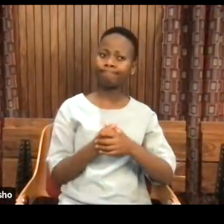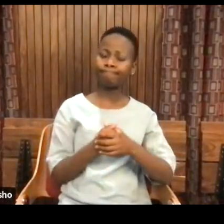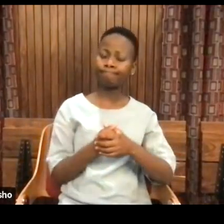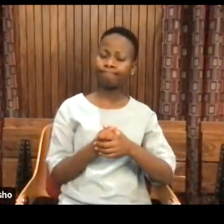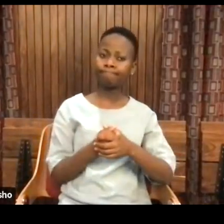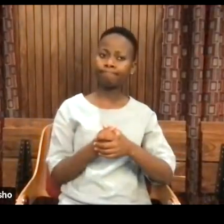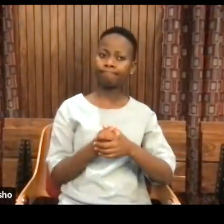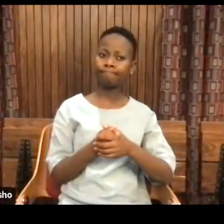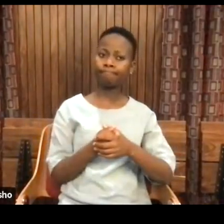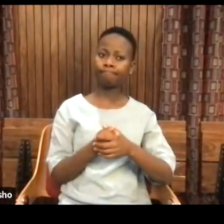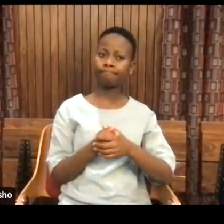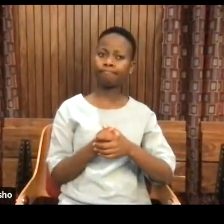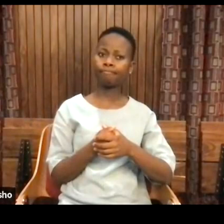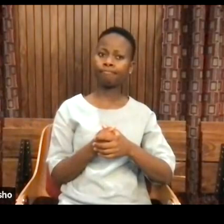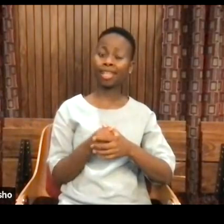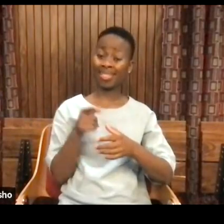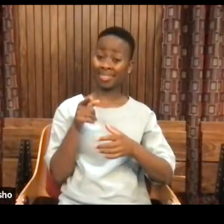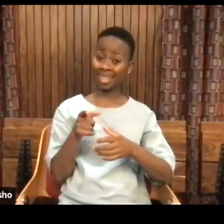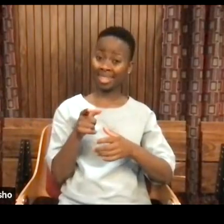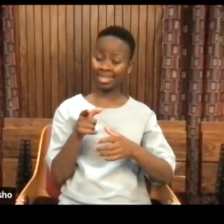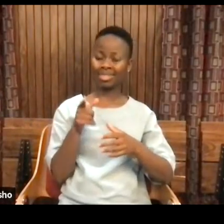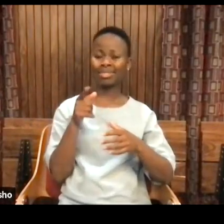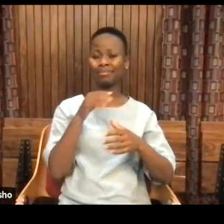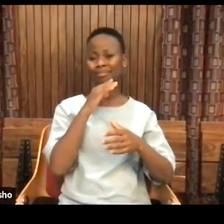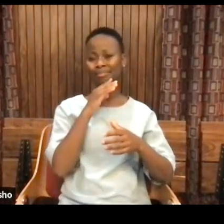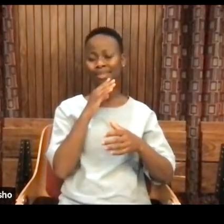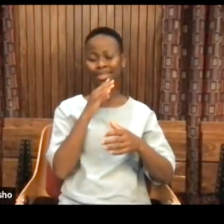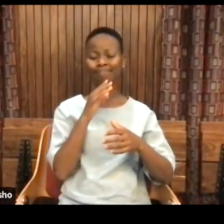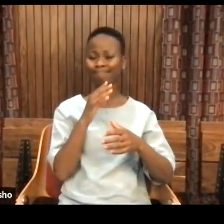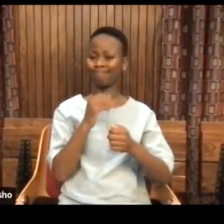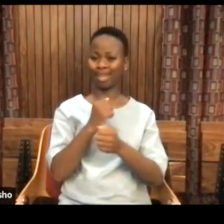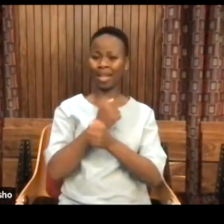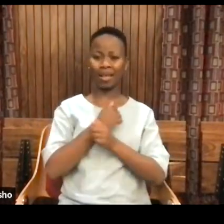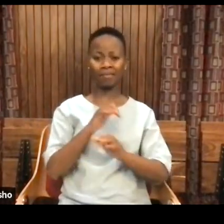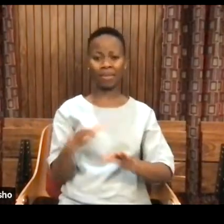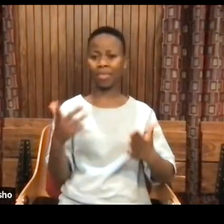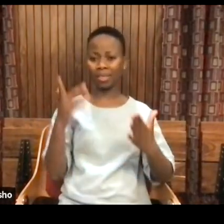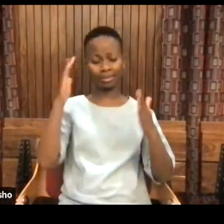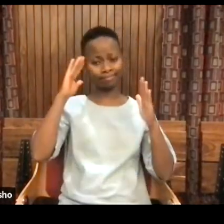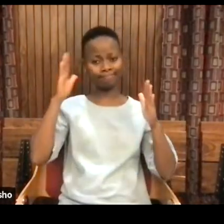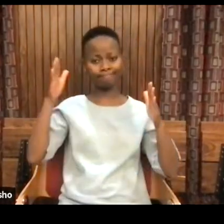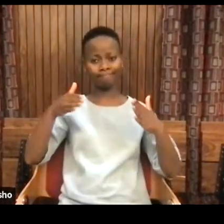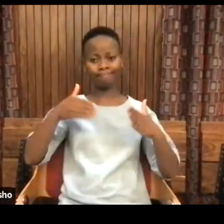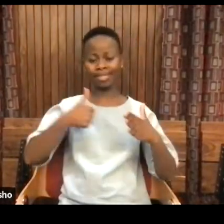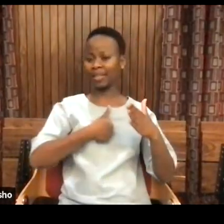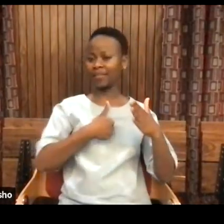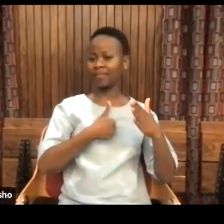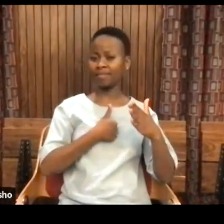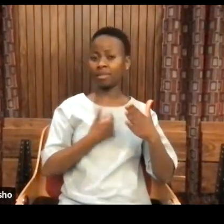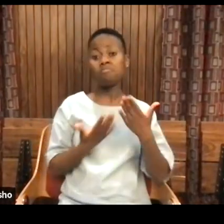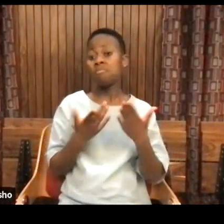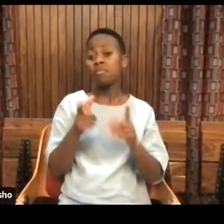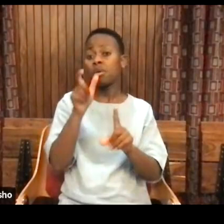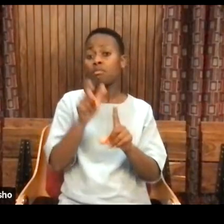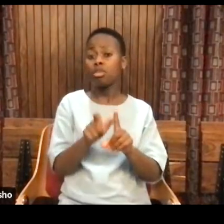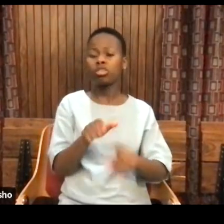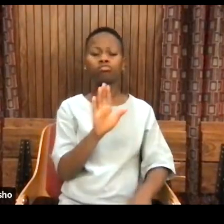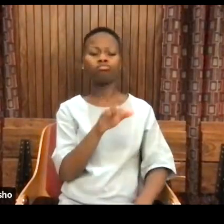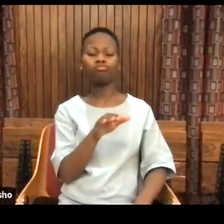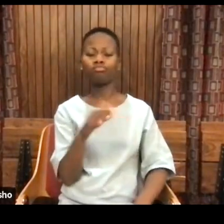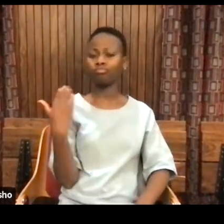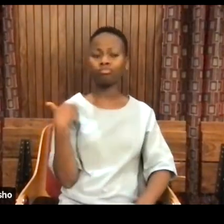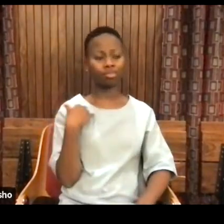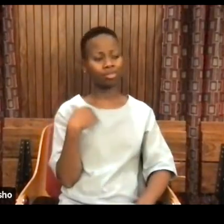That is narcissistic love. Can you imagine someone walk up to you and say, yo,